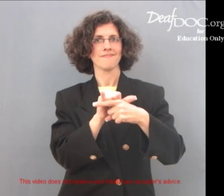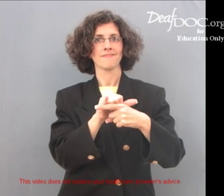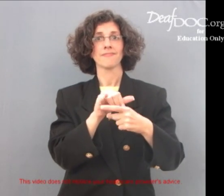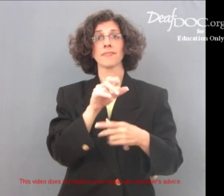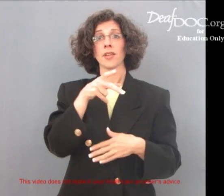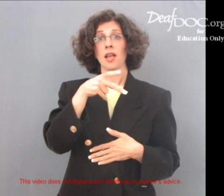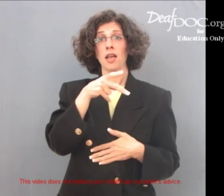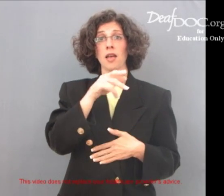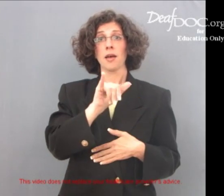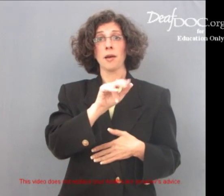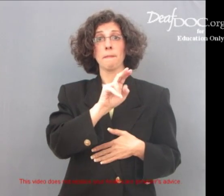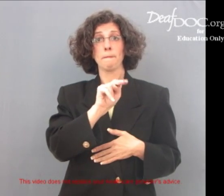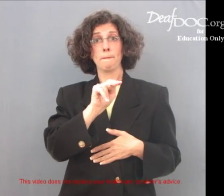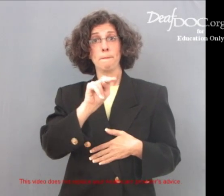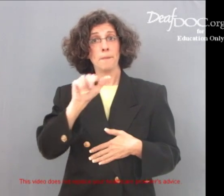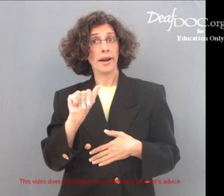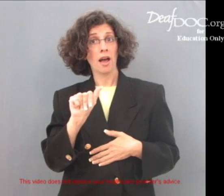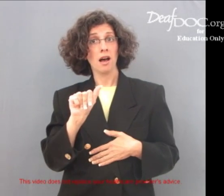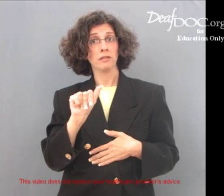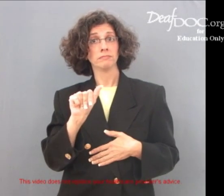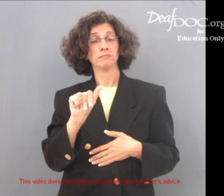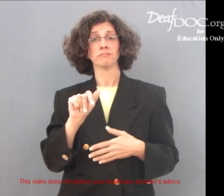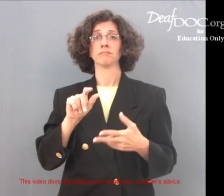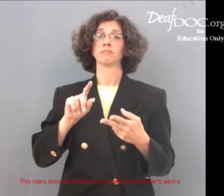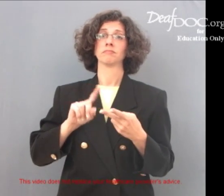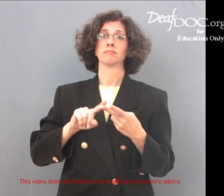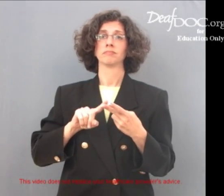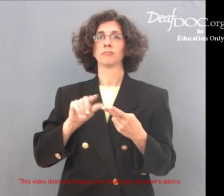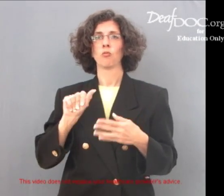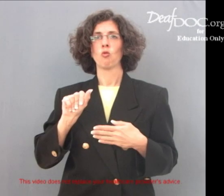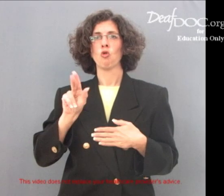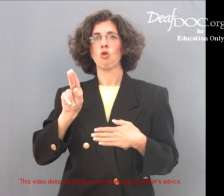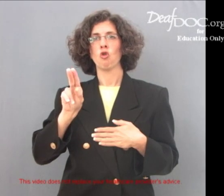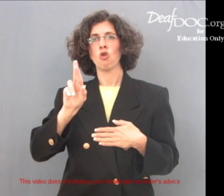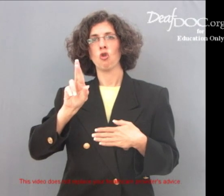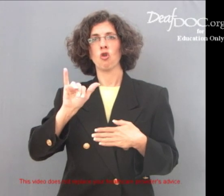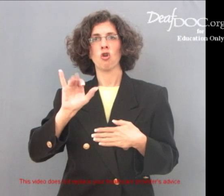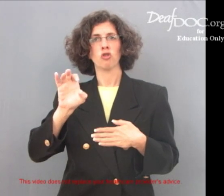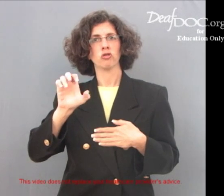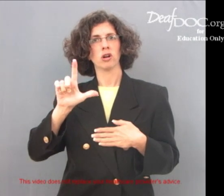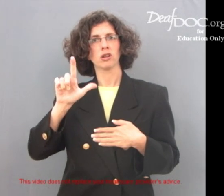the pinna or the auricle.